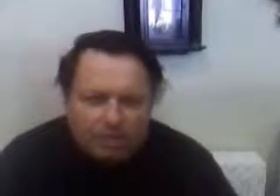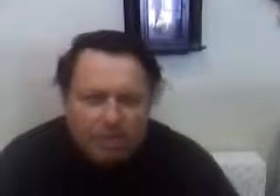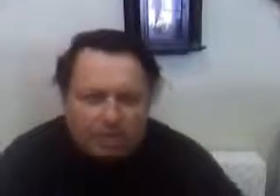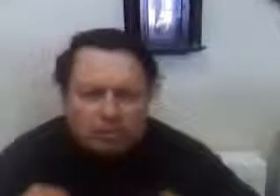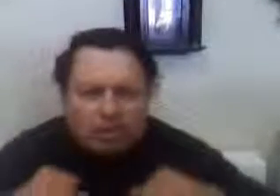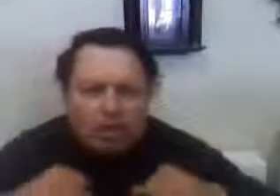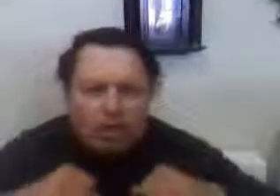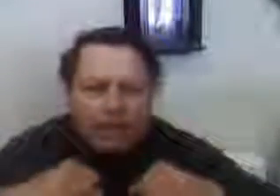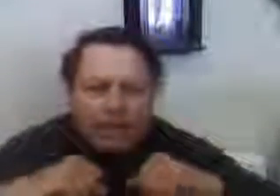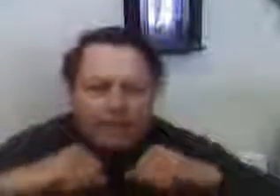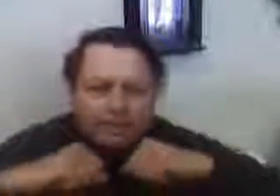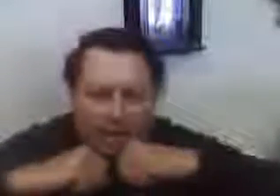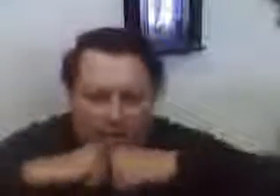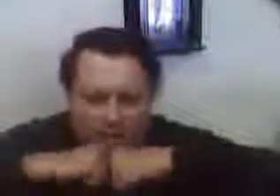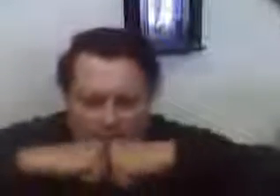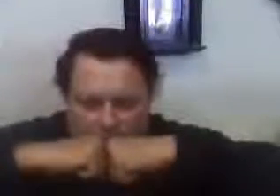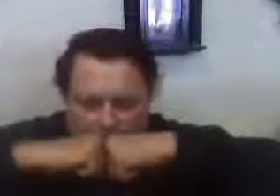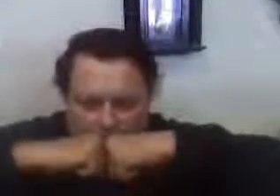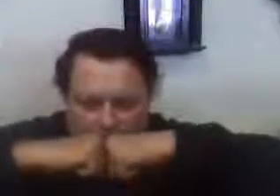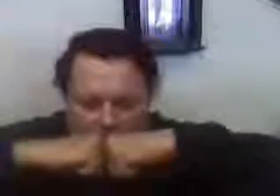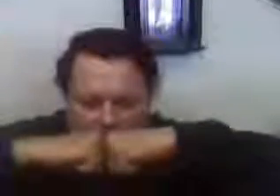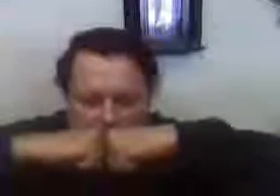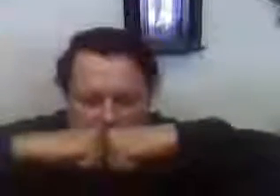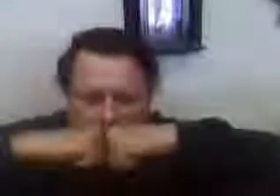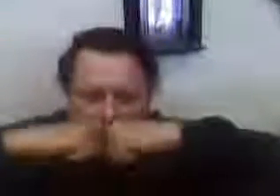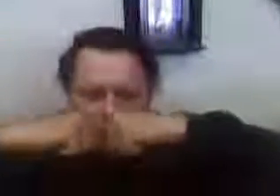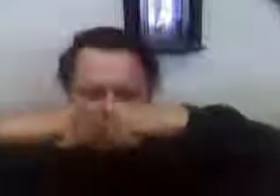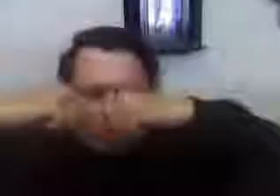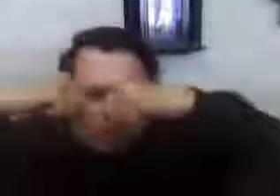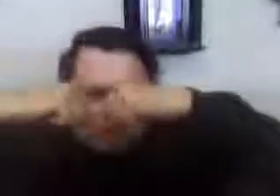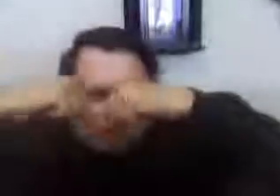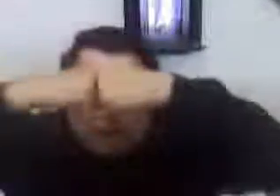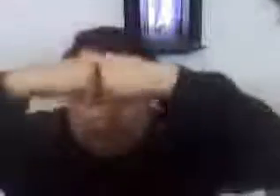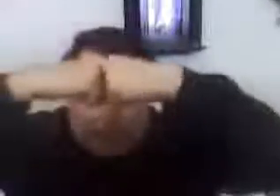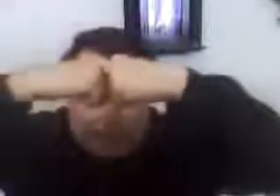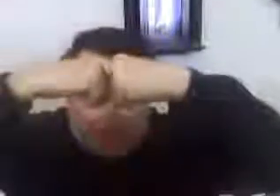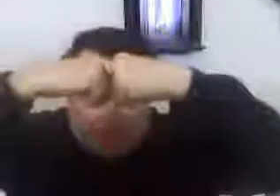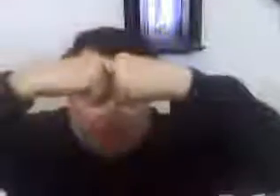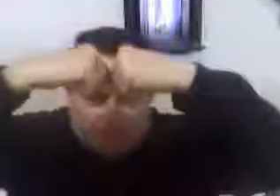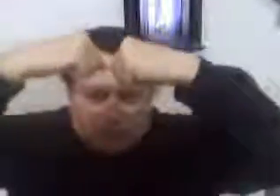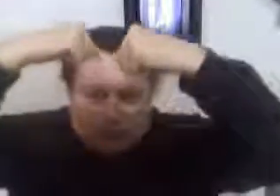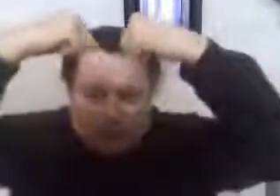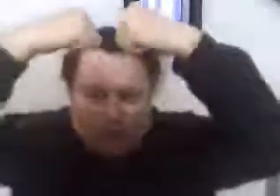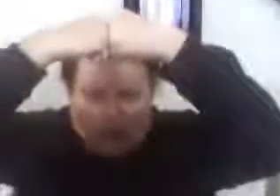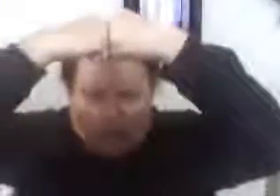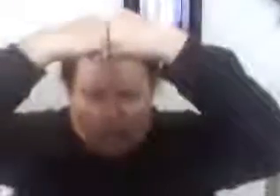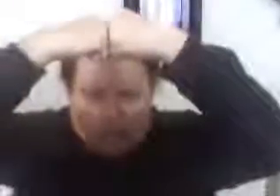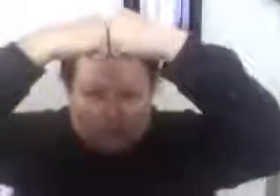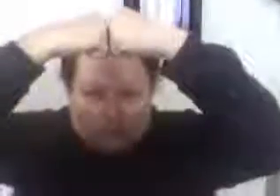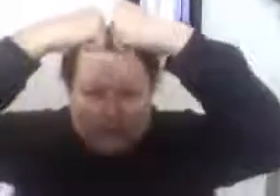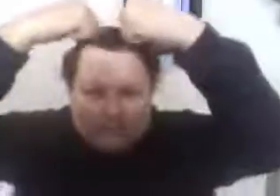And as long as Communism and Capitalism checks and balances each other all along the way,